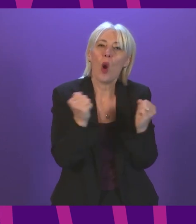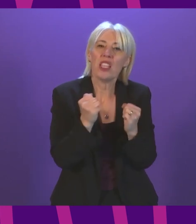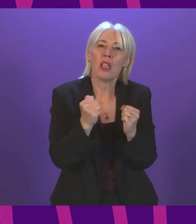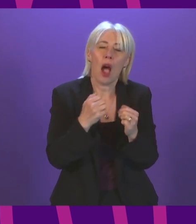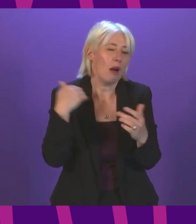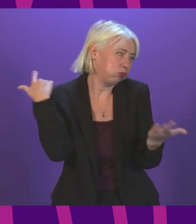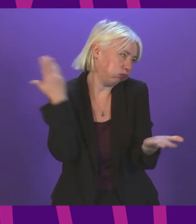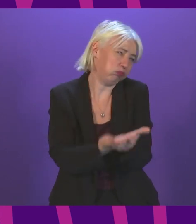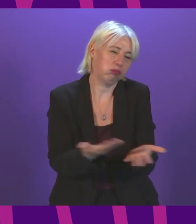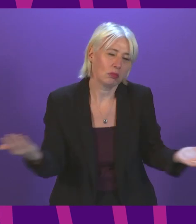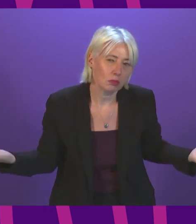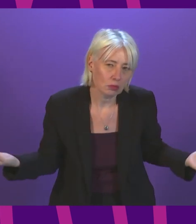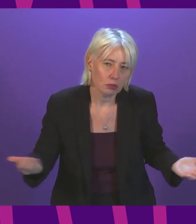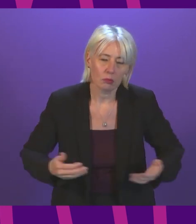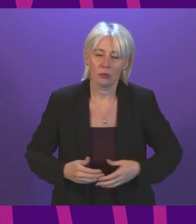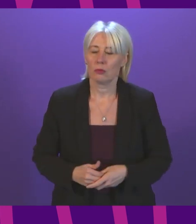Minister.